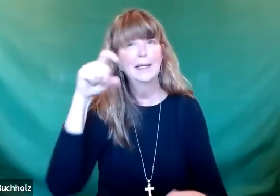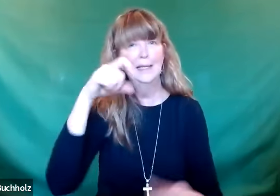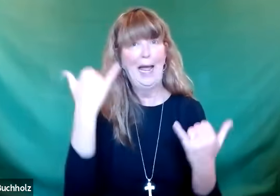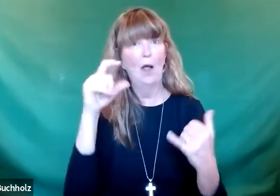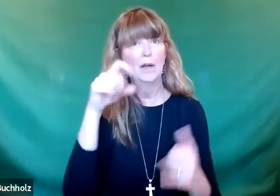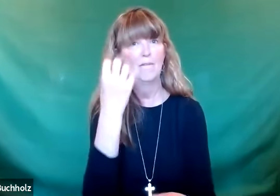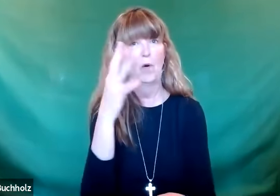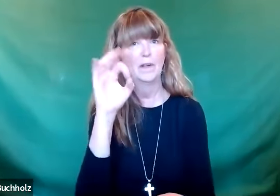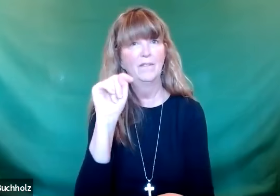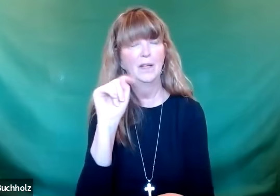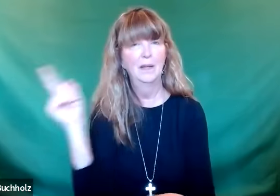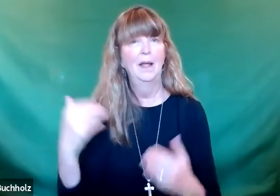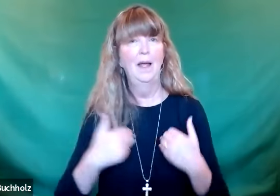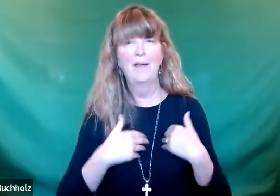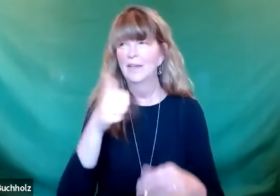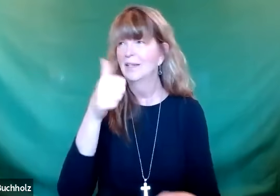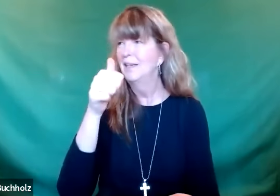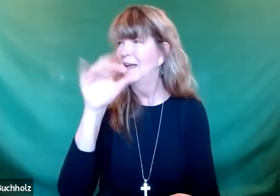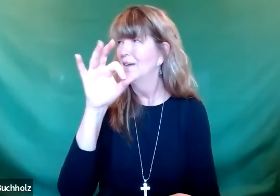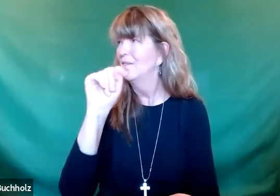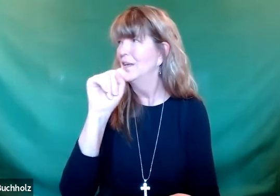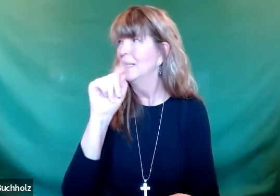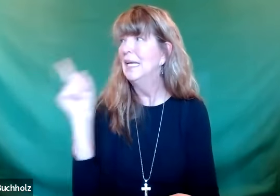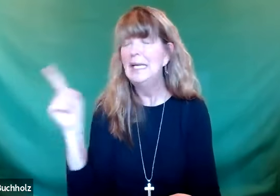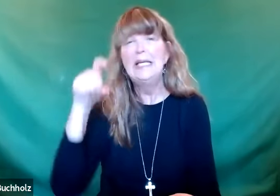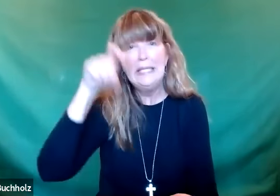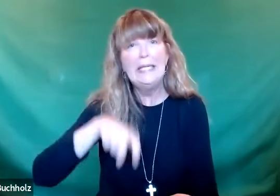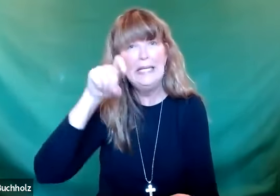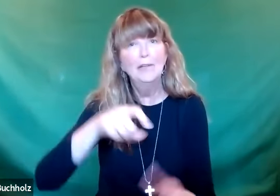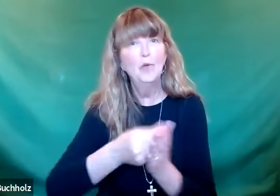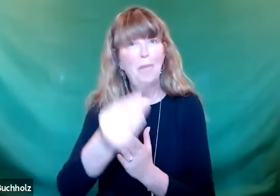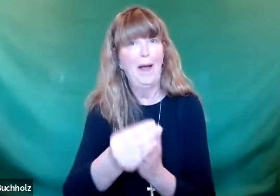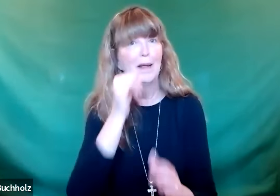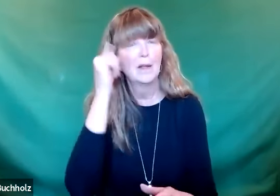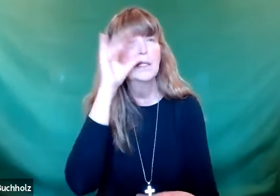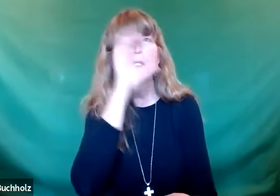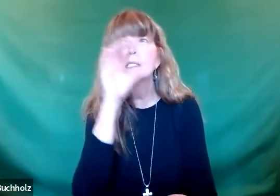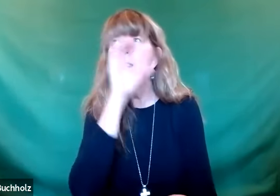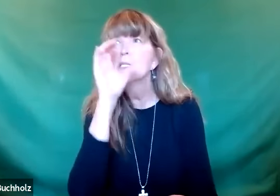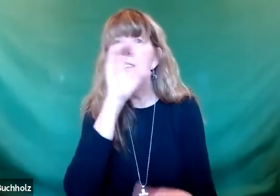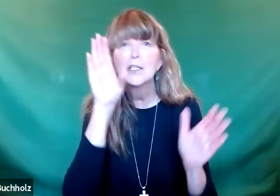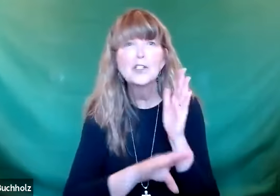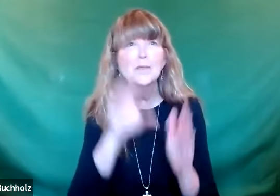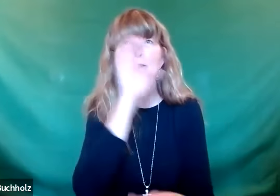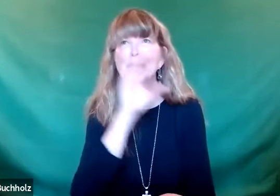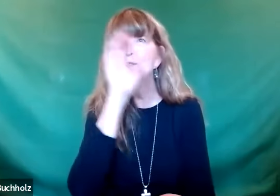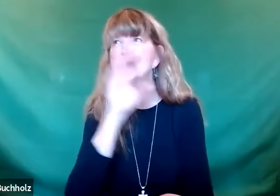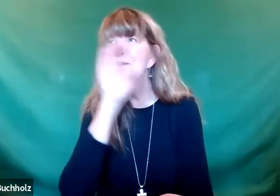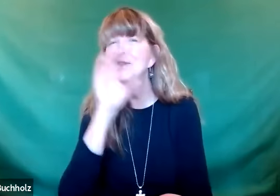decorate our Christmas tree outside, it's now 14 feet and he's got a 10 foot ladder. So he really needs to buy a bigger one. So